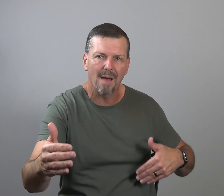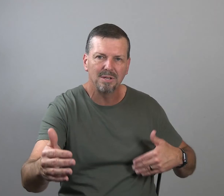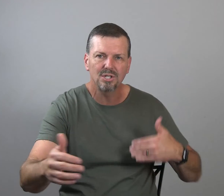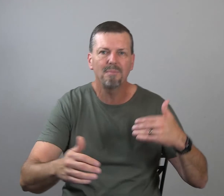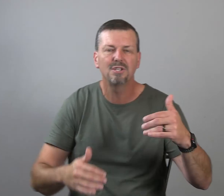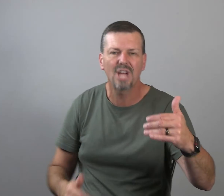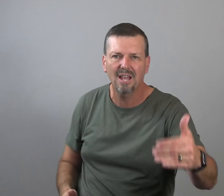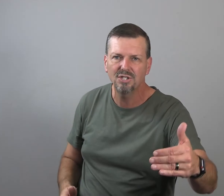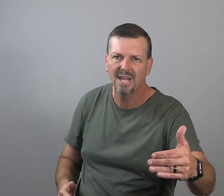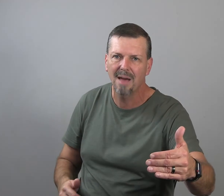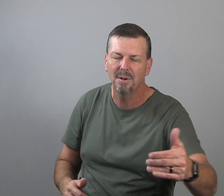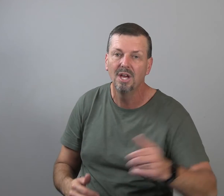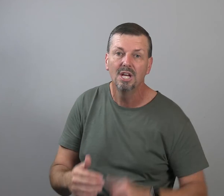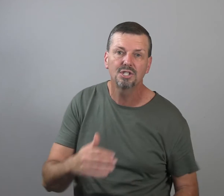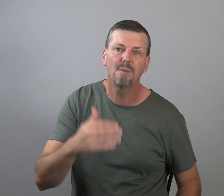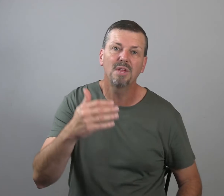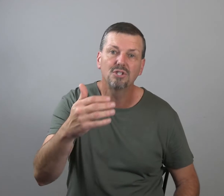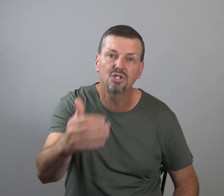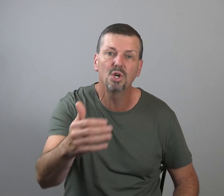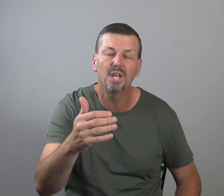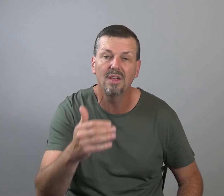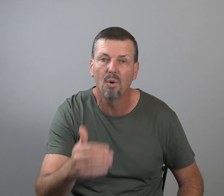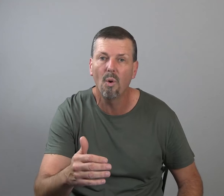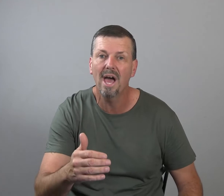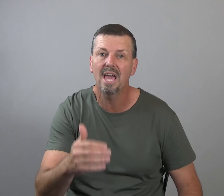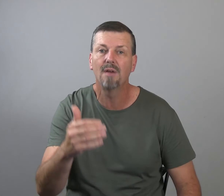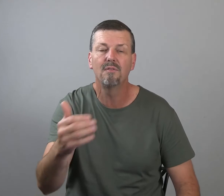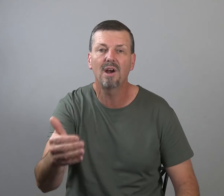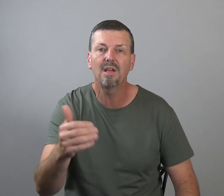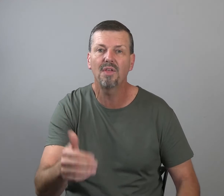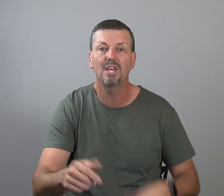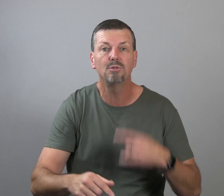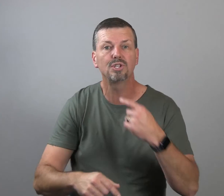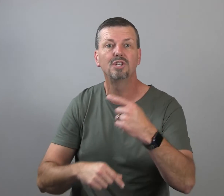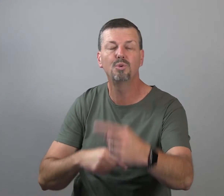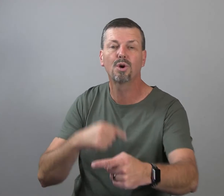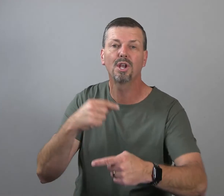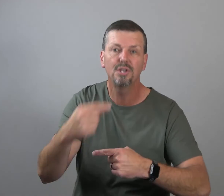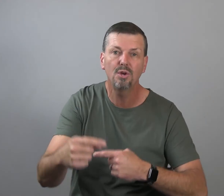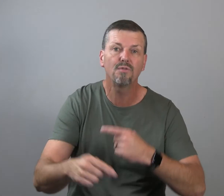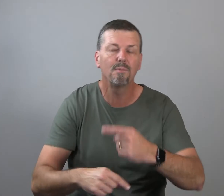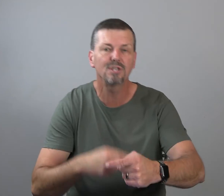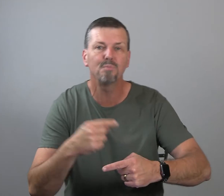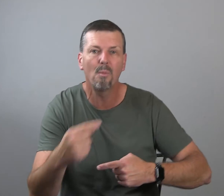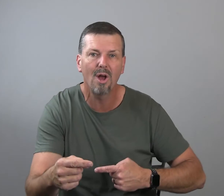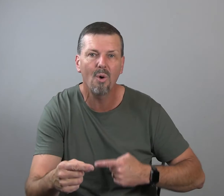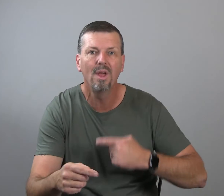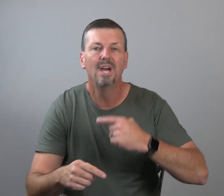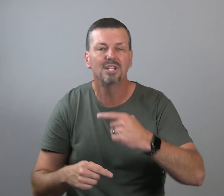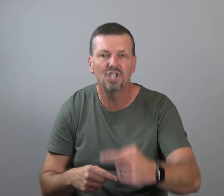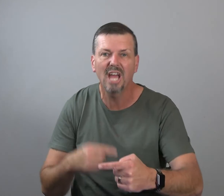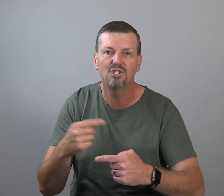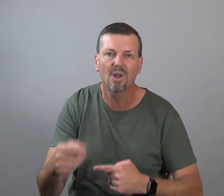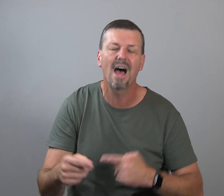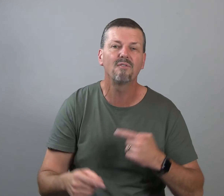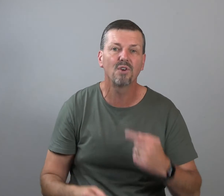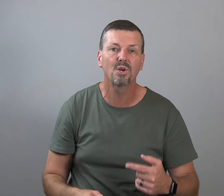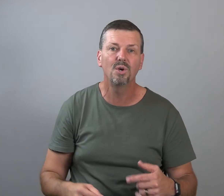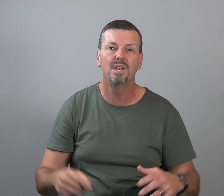happened. Something challenging happened. Something stood in the way of the very thing you said you were going to do from this moment on to change your life for good.